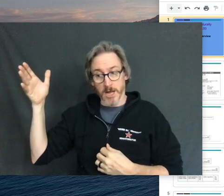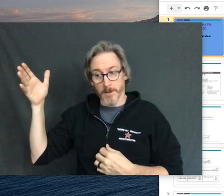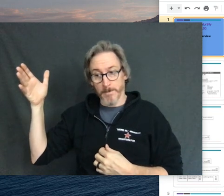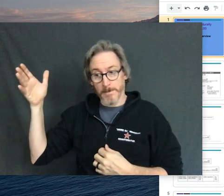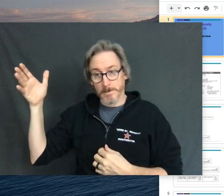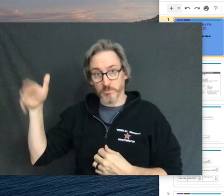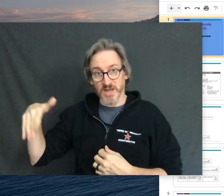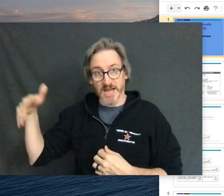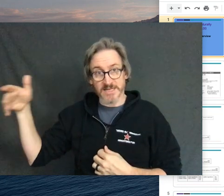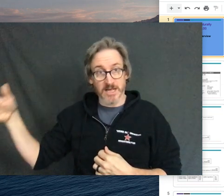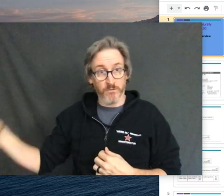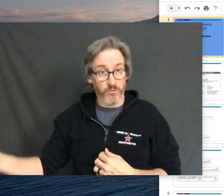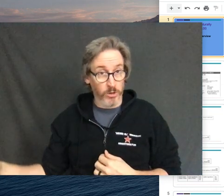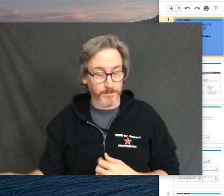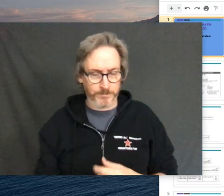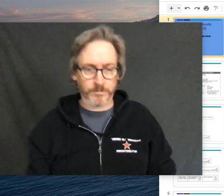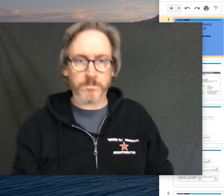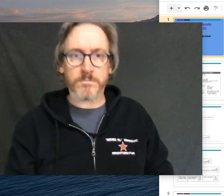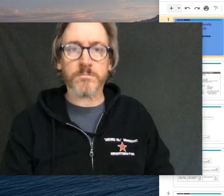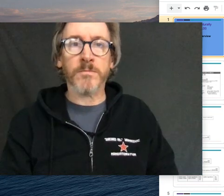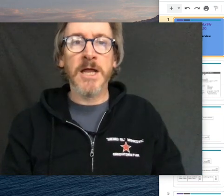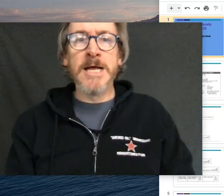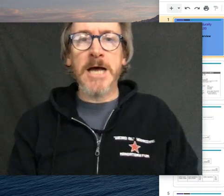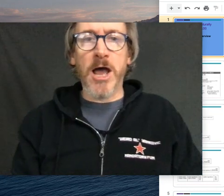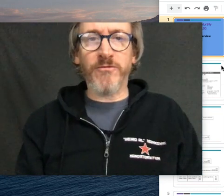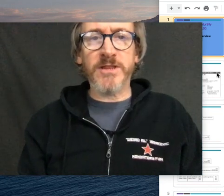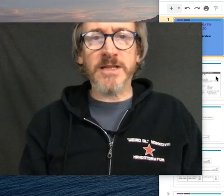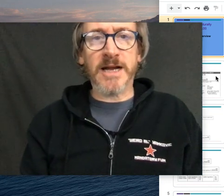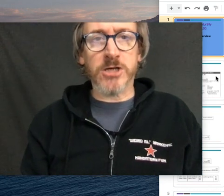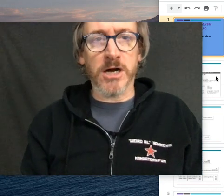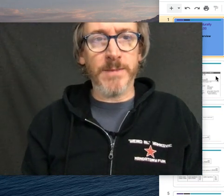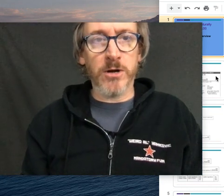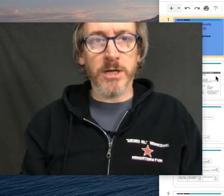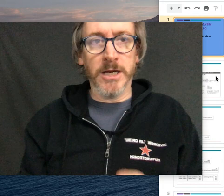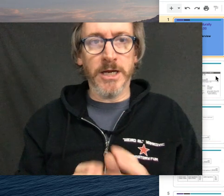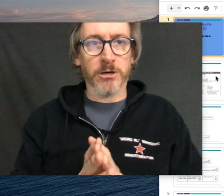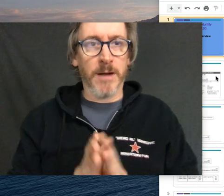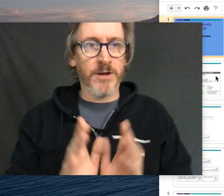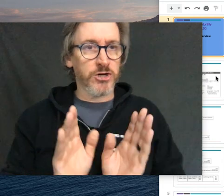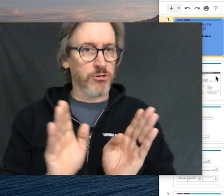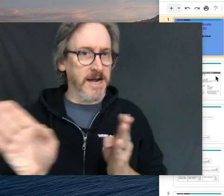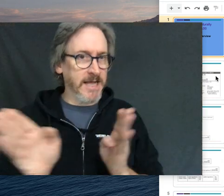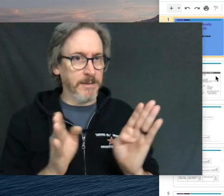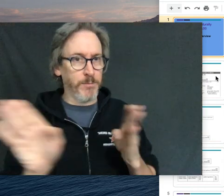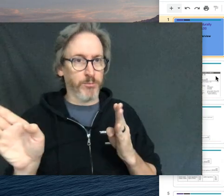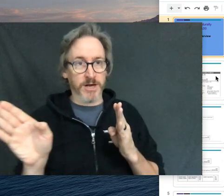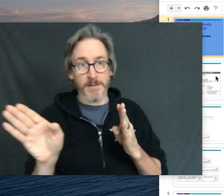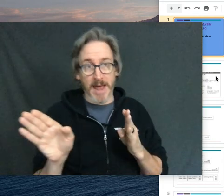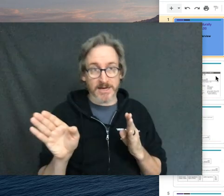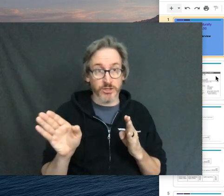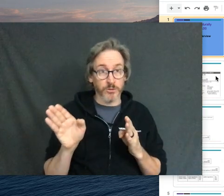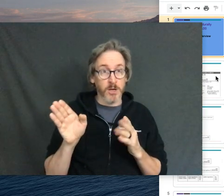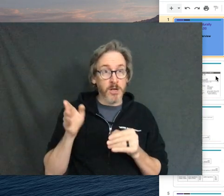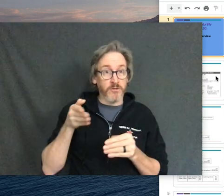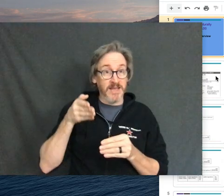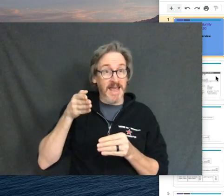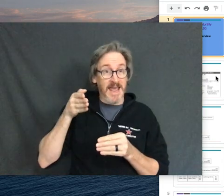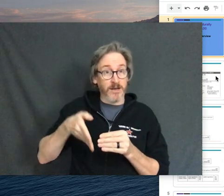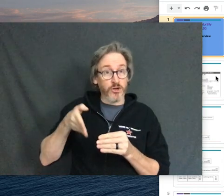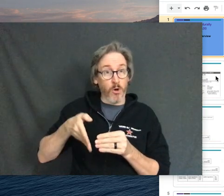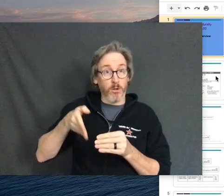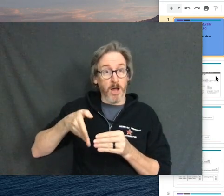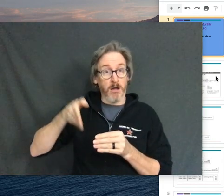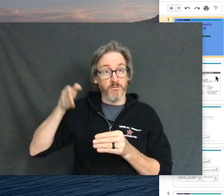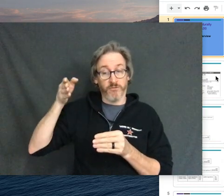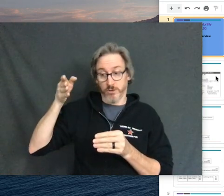ASL 4. Everything that I talk about in here, I'm going to try to keep bringing back to the